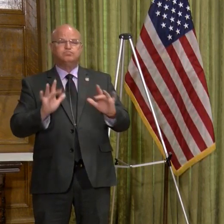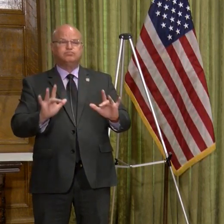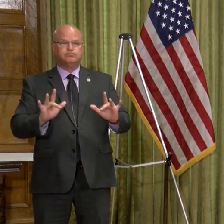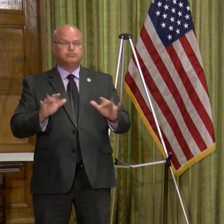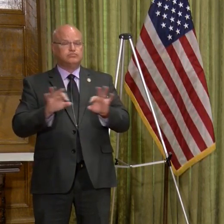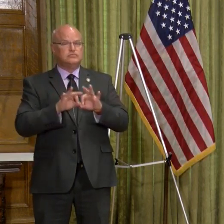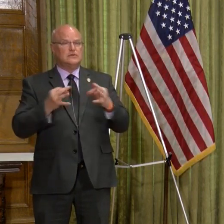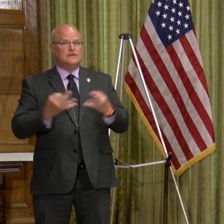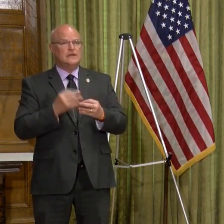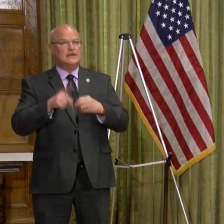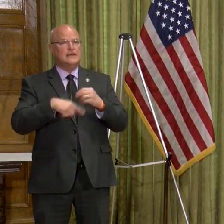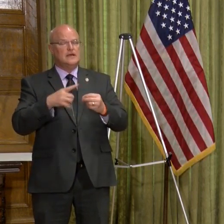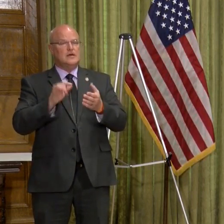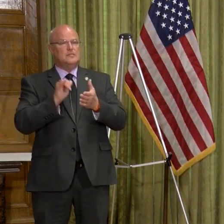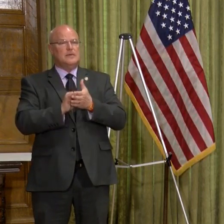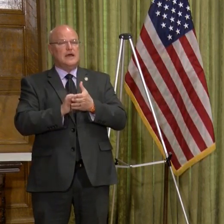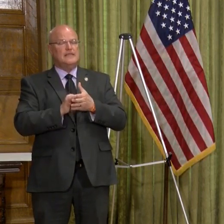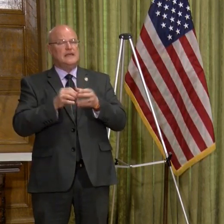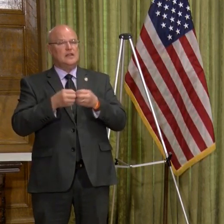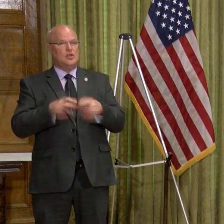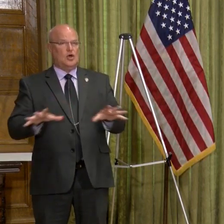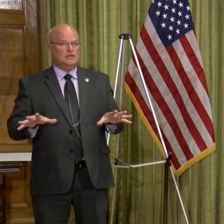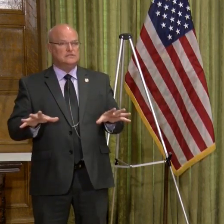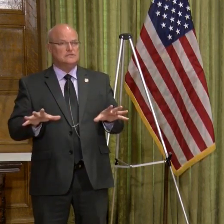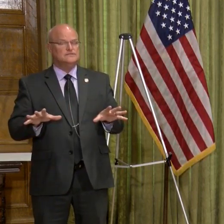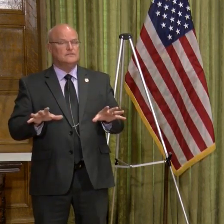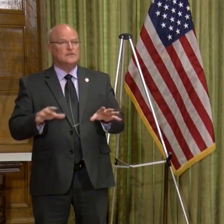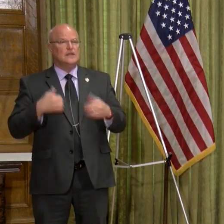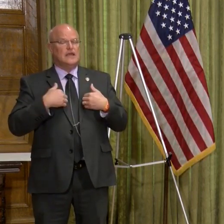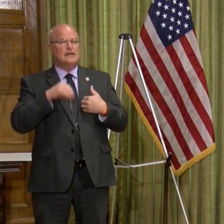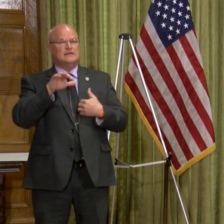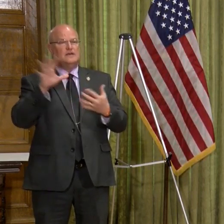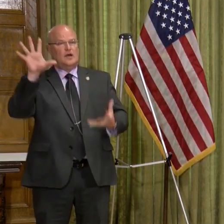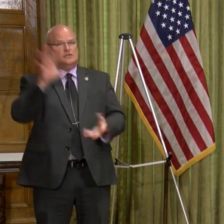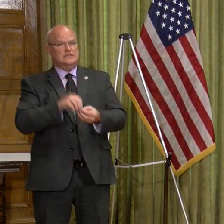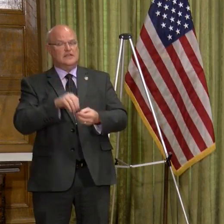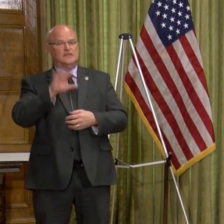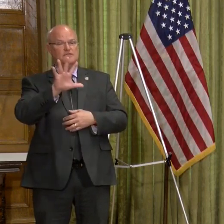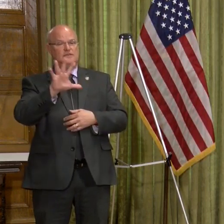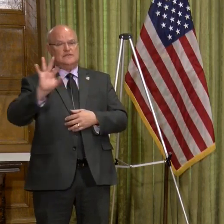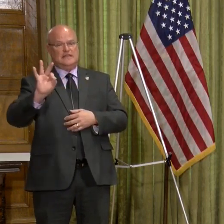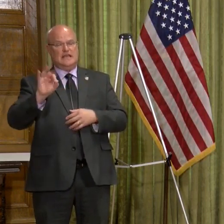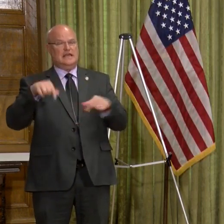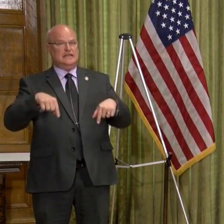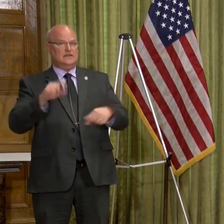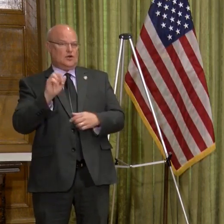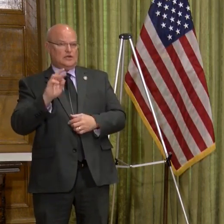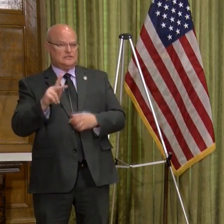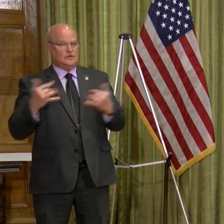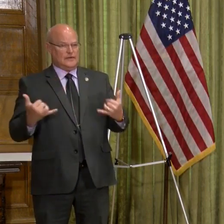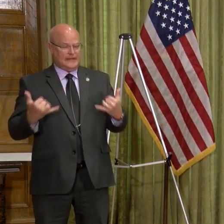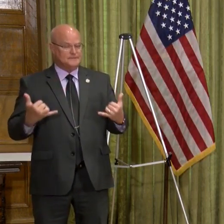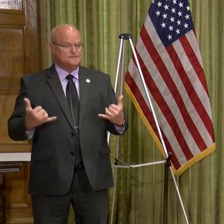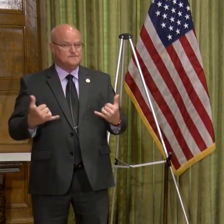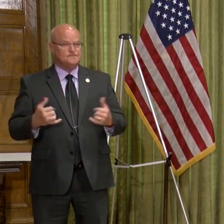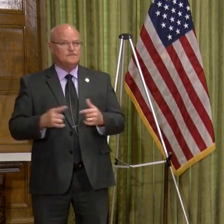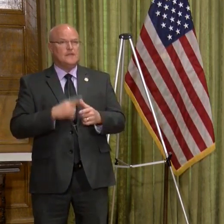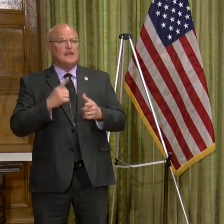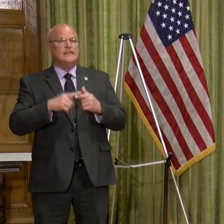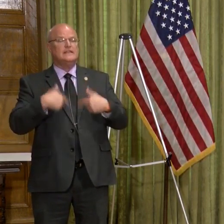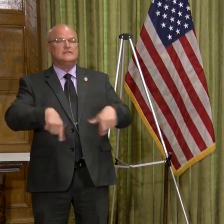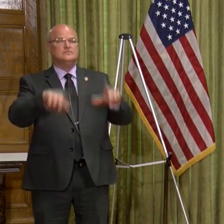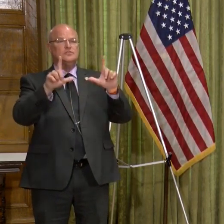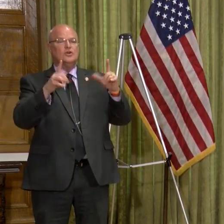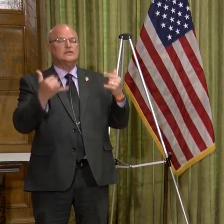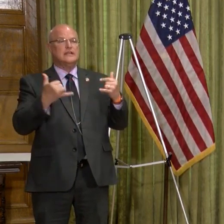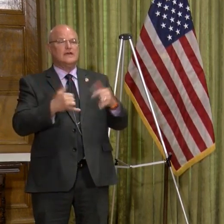families in regards to that great loss. We have 59 deaths in Arkansas at the present time. And then we'll go to the